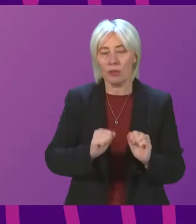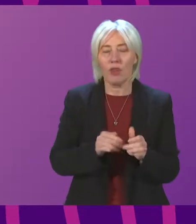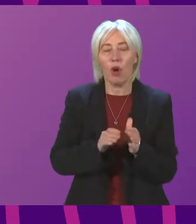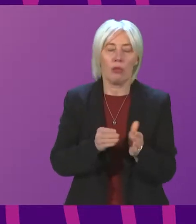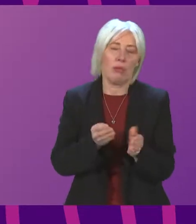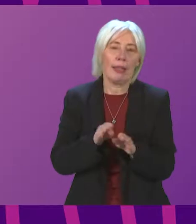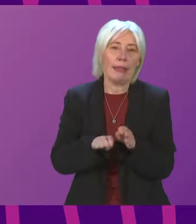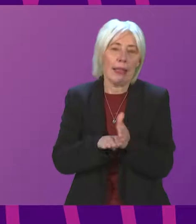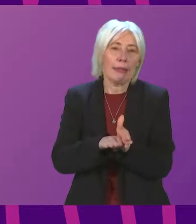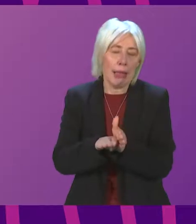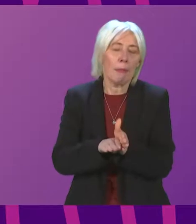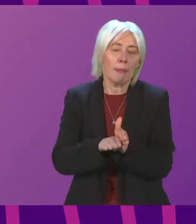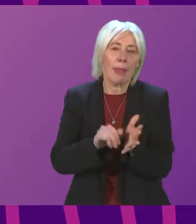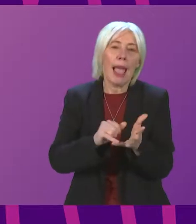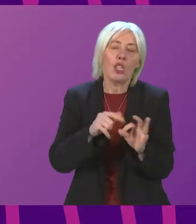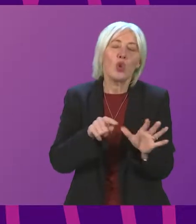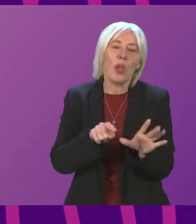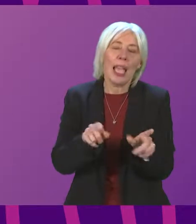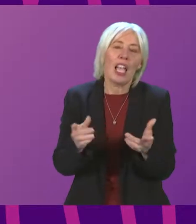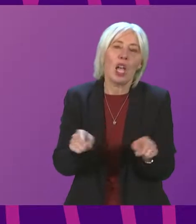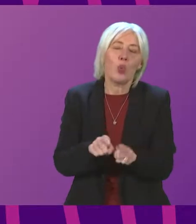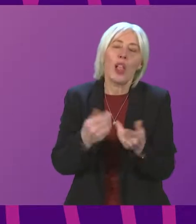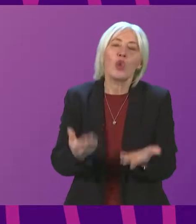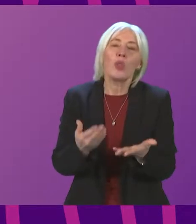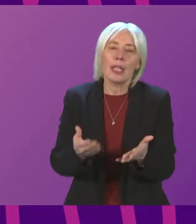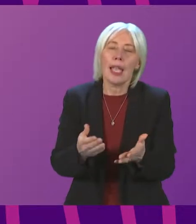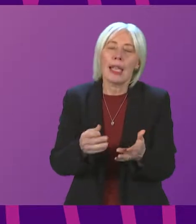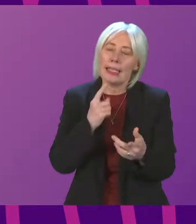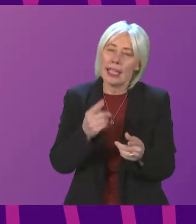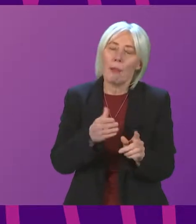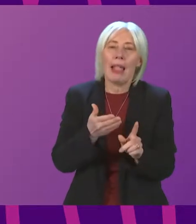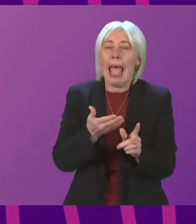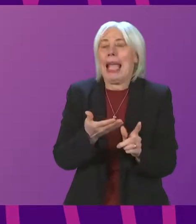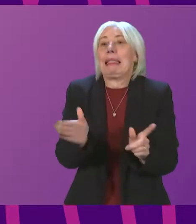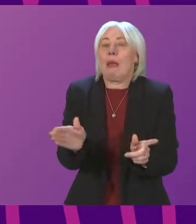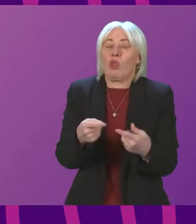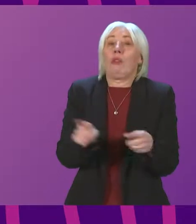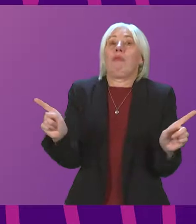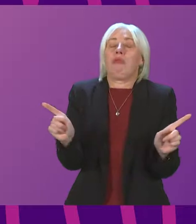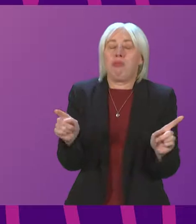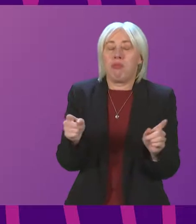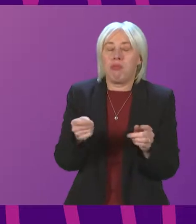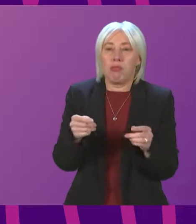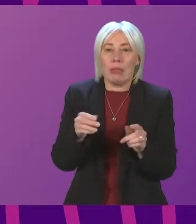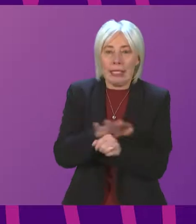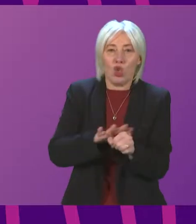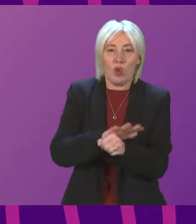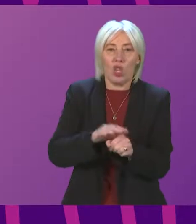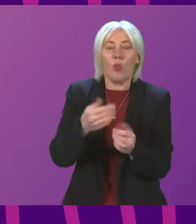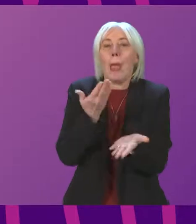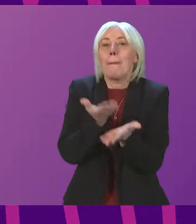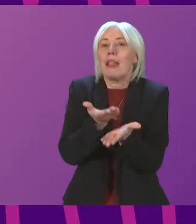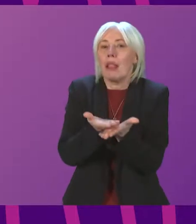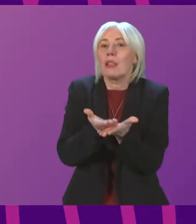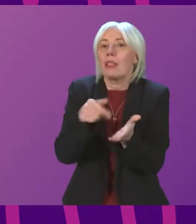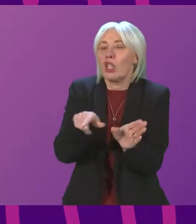The SQA have today also announced their approach to exceptional circumstances, grading and appeals this year. These measures have